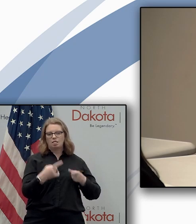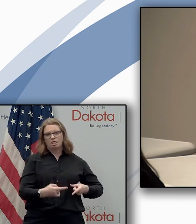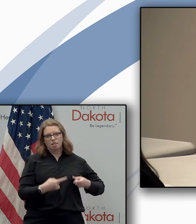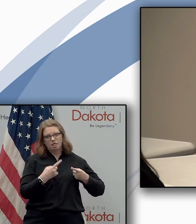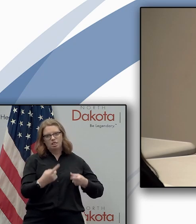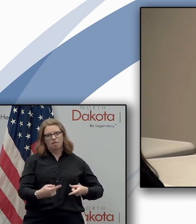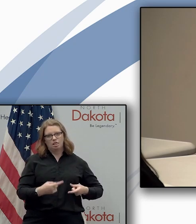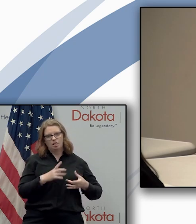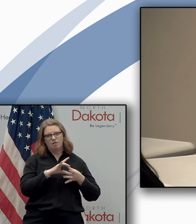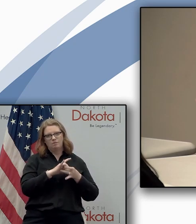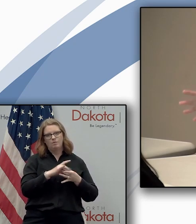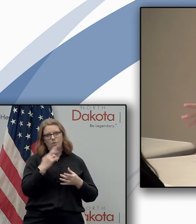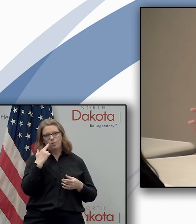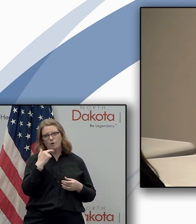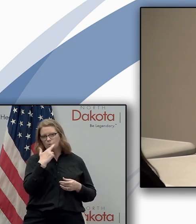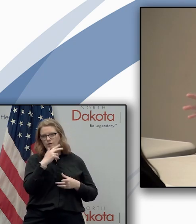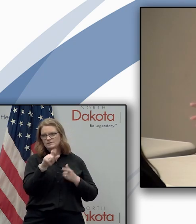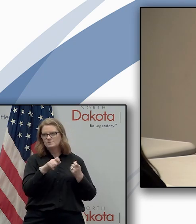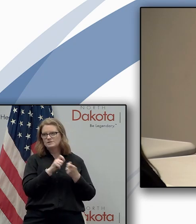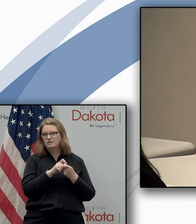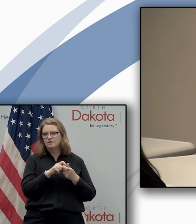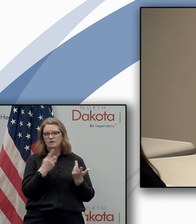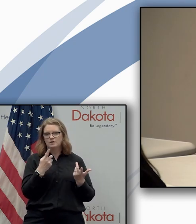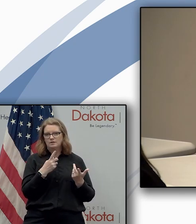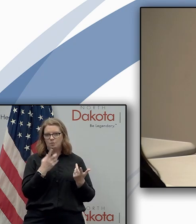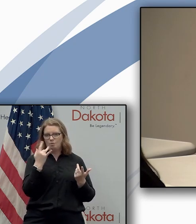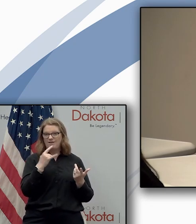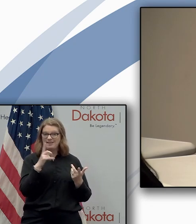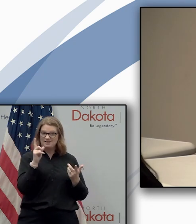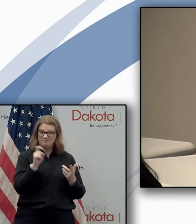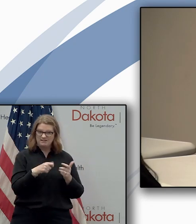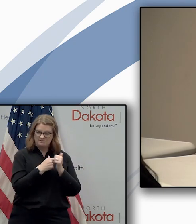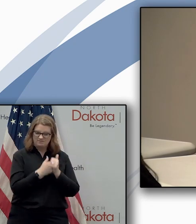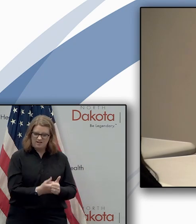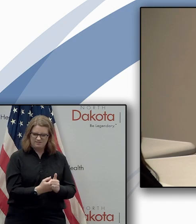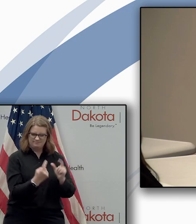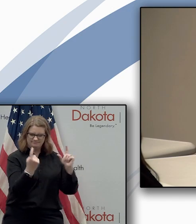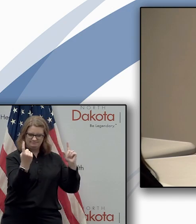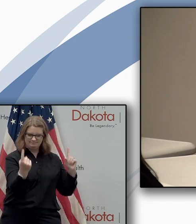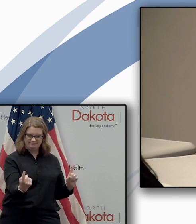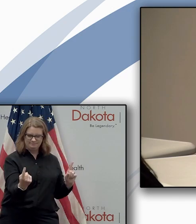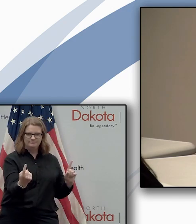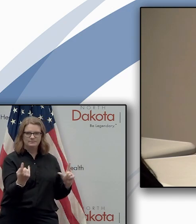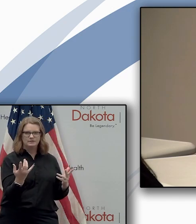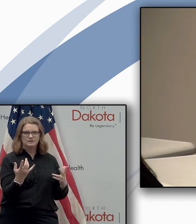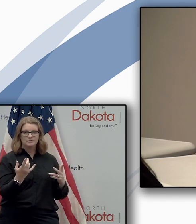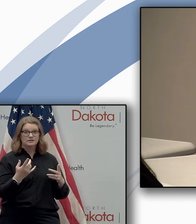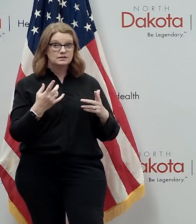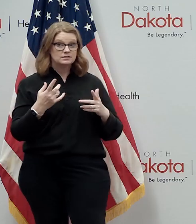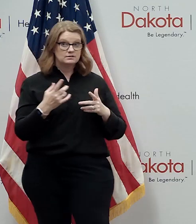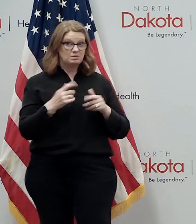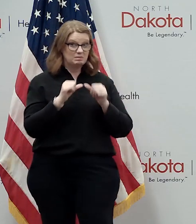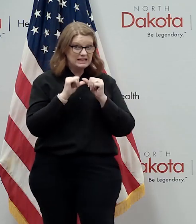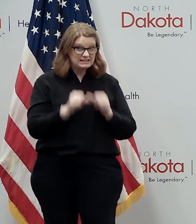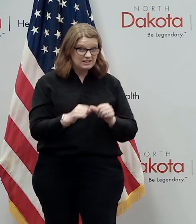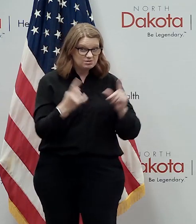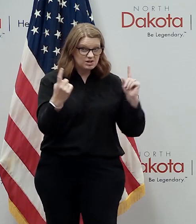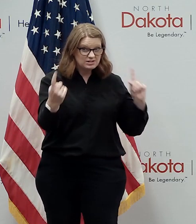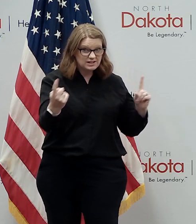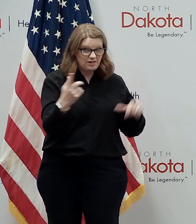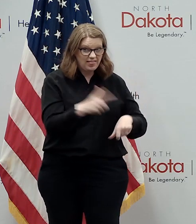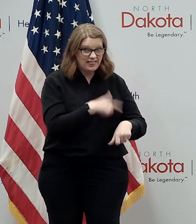with restaurants specifically because they can only use so much of their space how long will we live with social distance uh